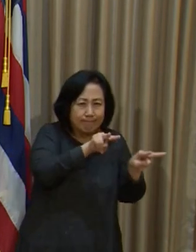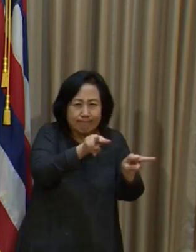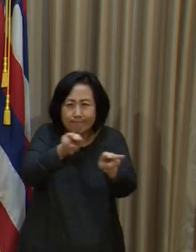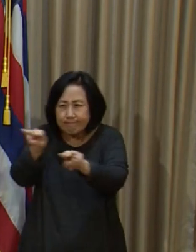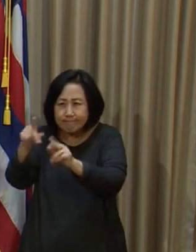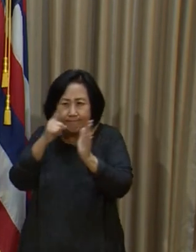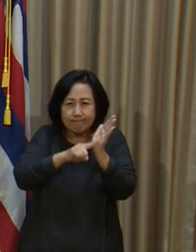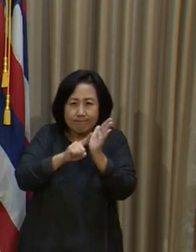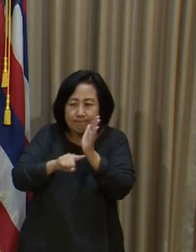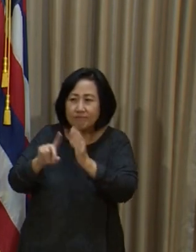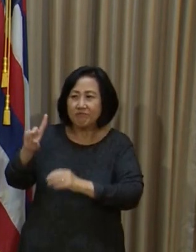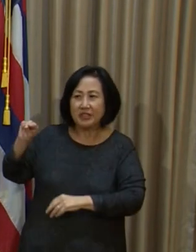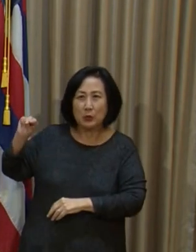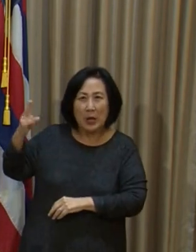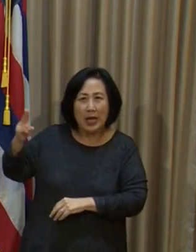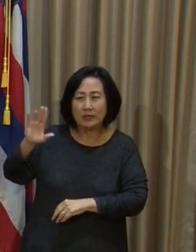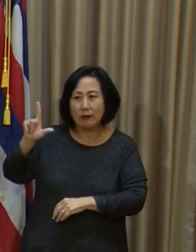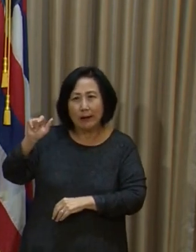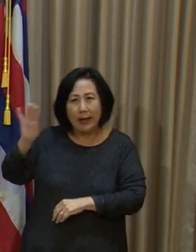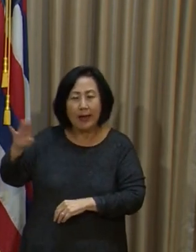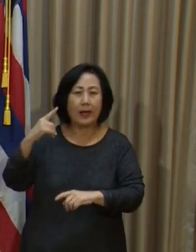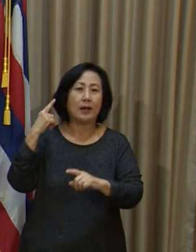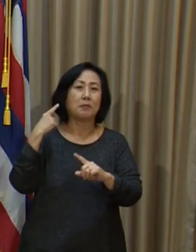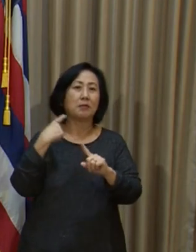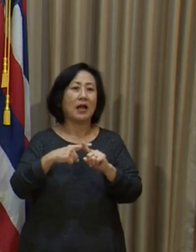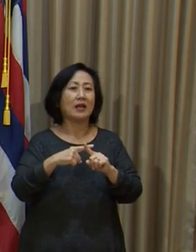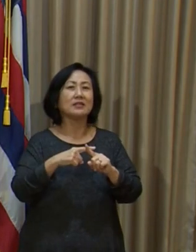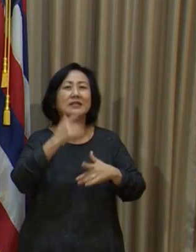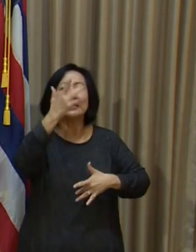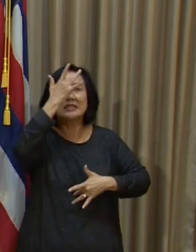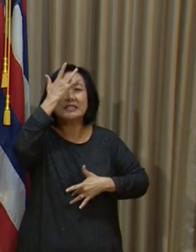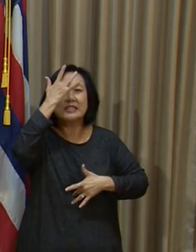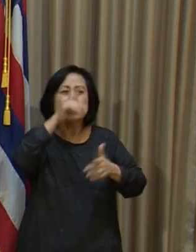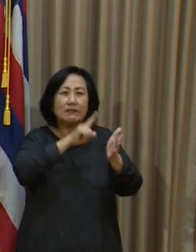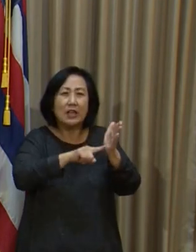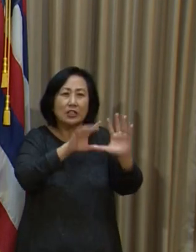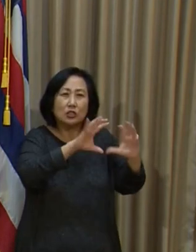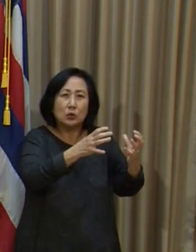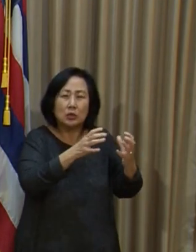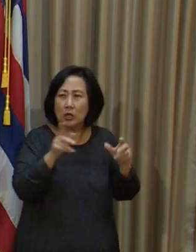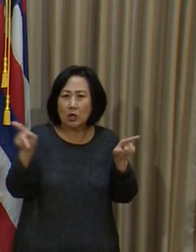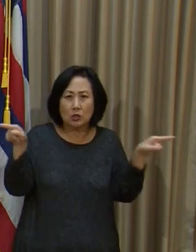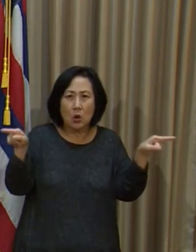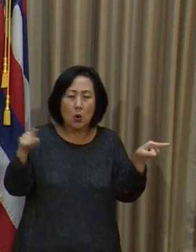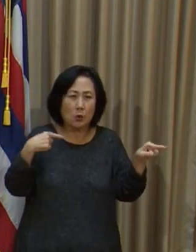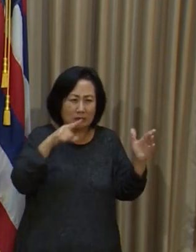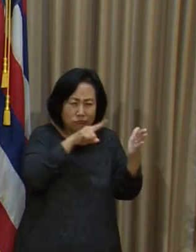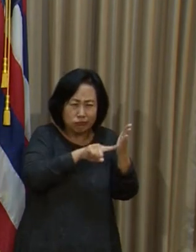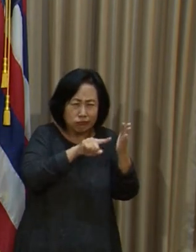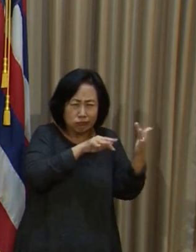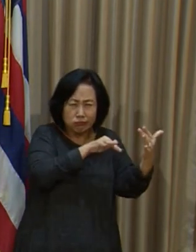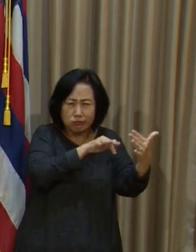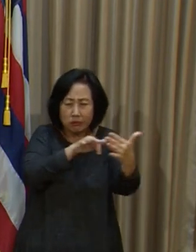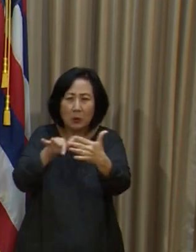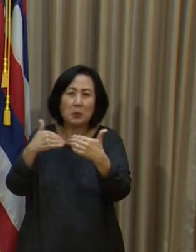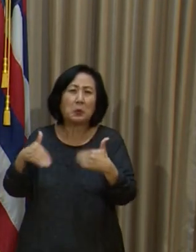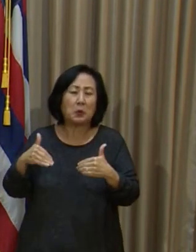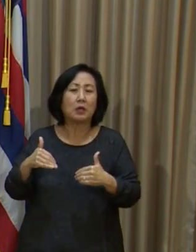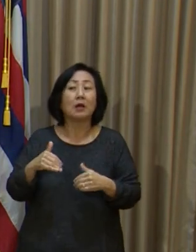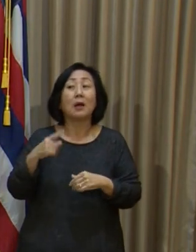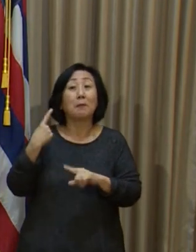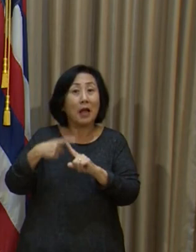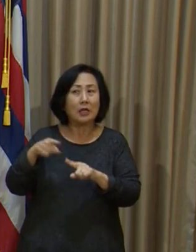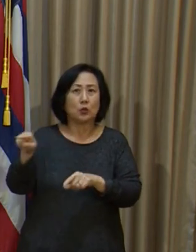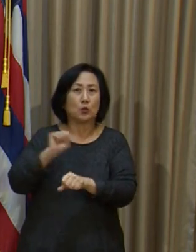Laboratory Division and the Disease Investigation Division has in working with the private